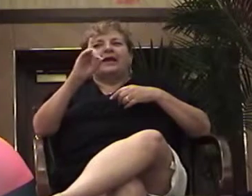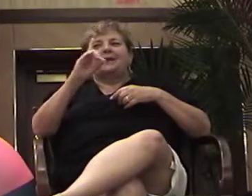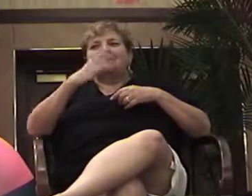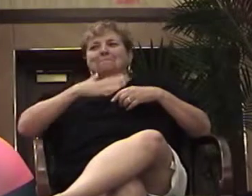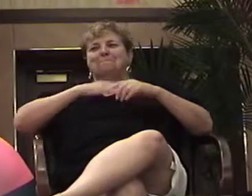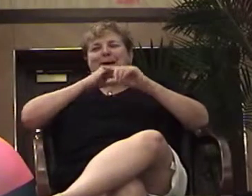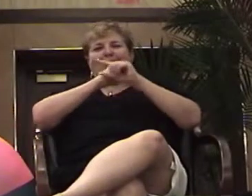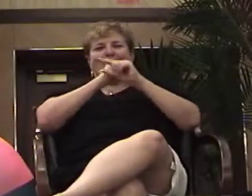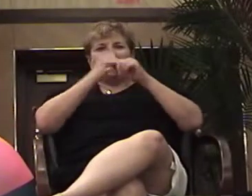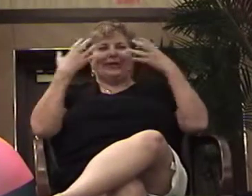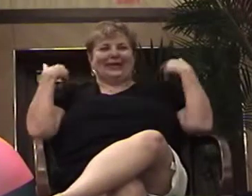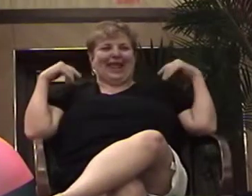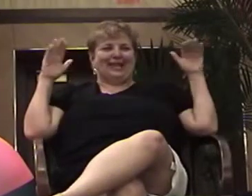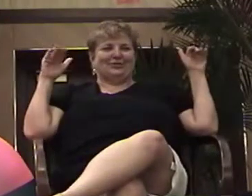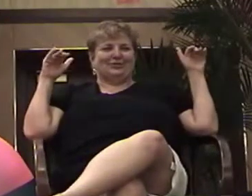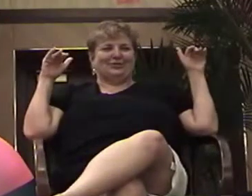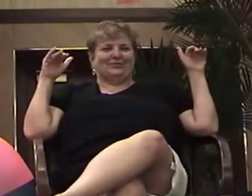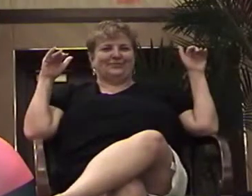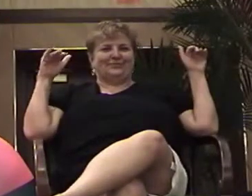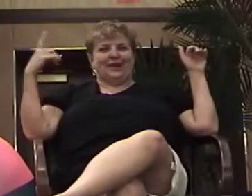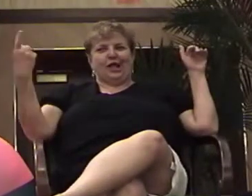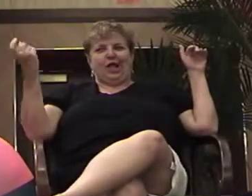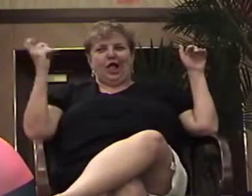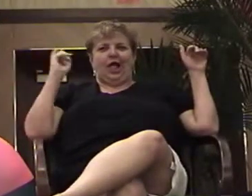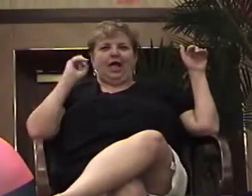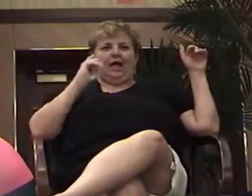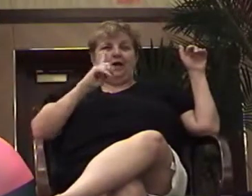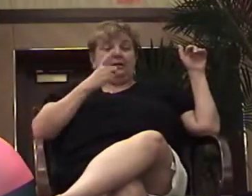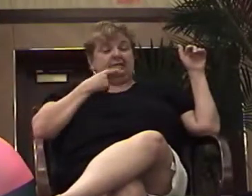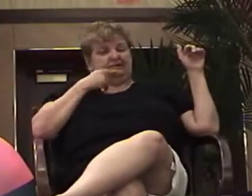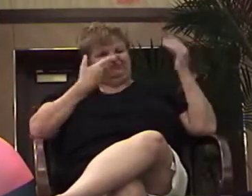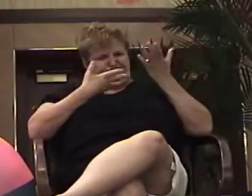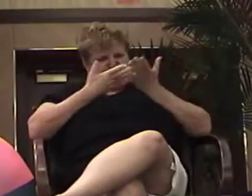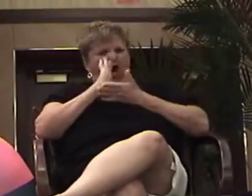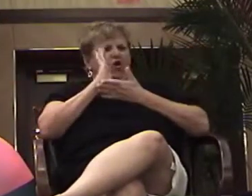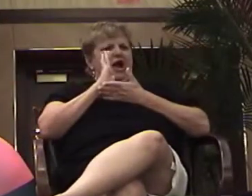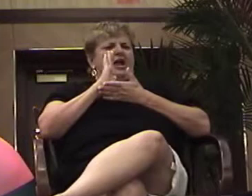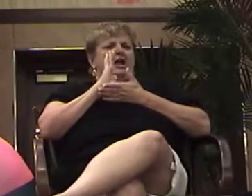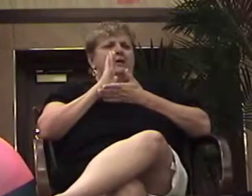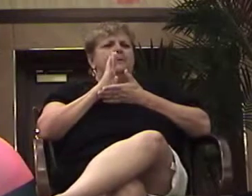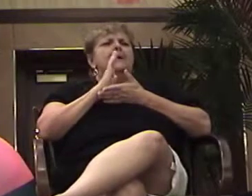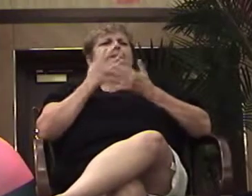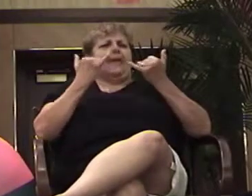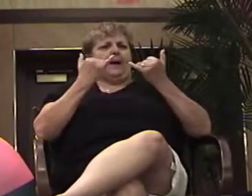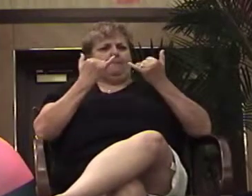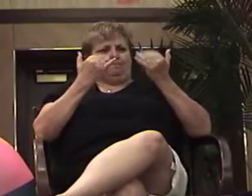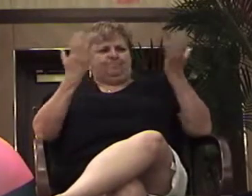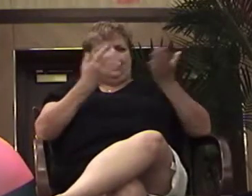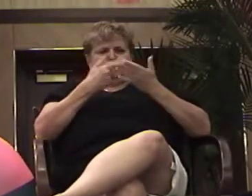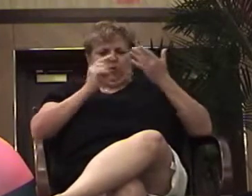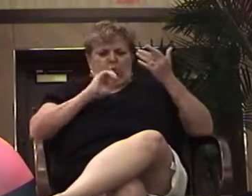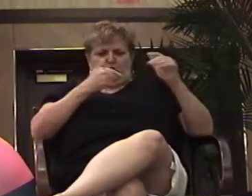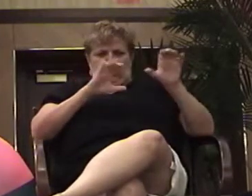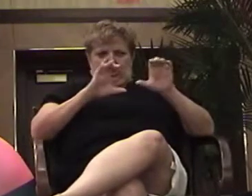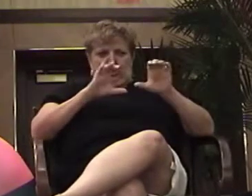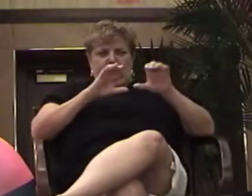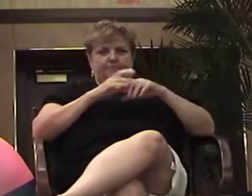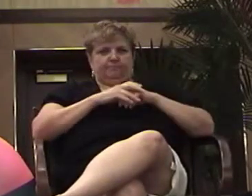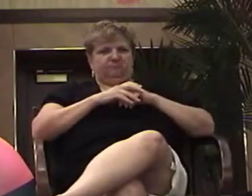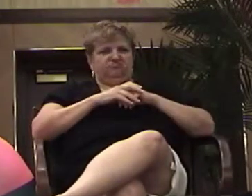And he comes, and he says, all right, here's how we're going to sit. And boy, he squirt